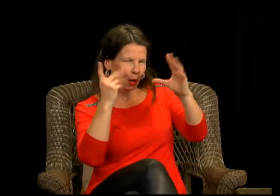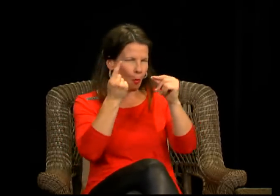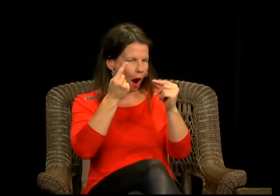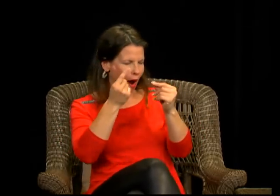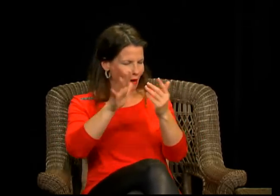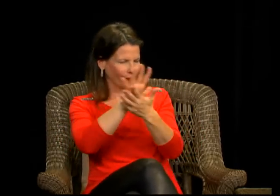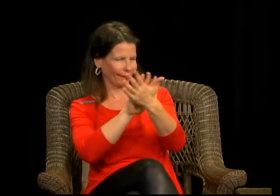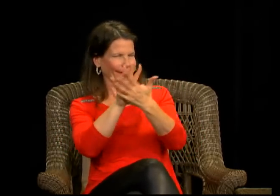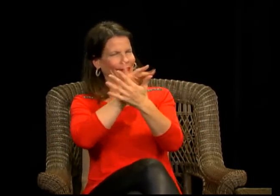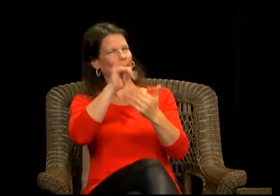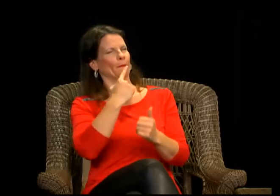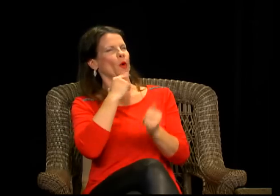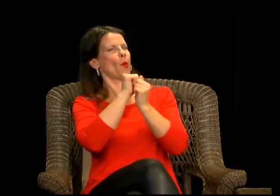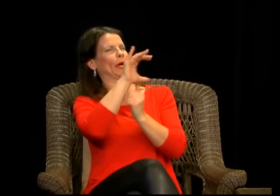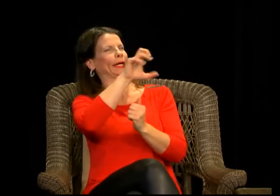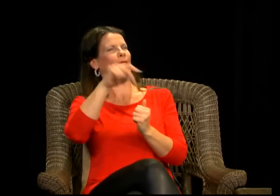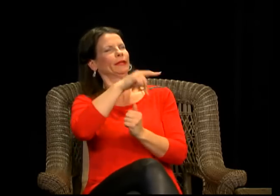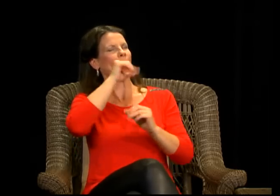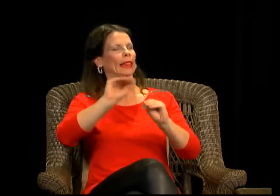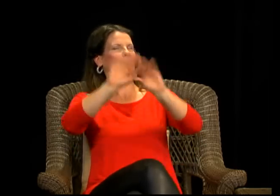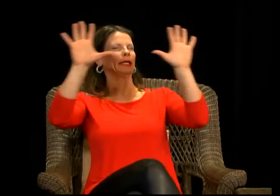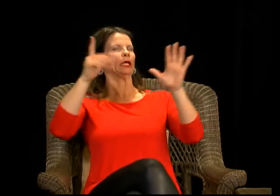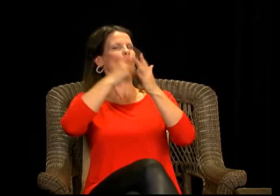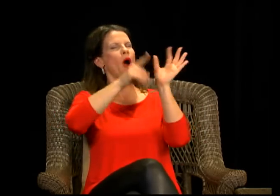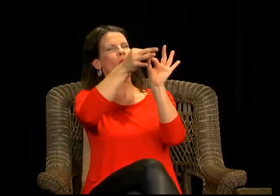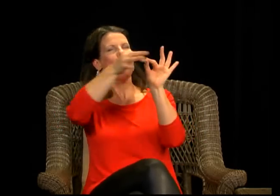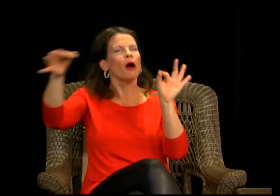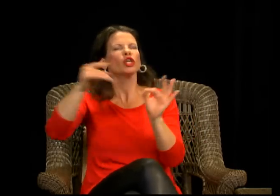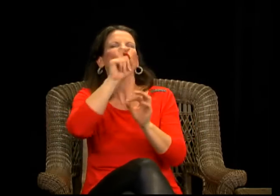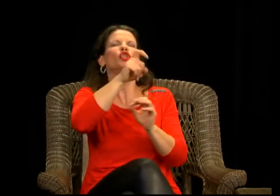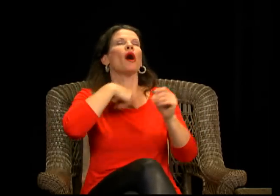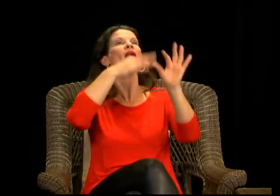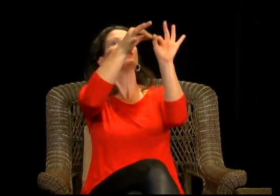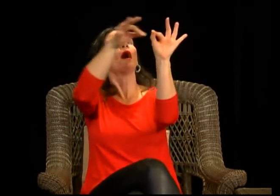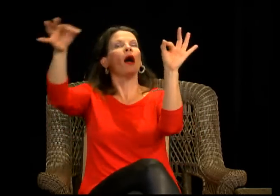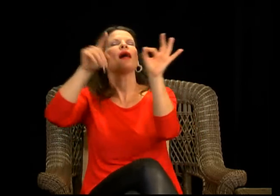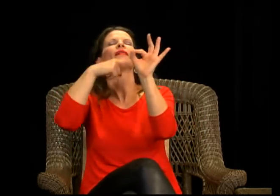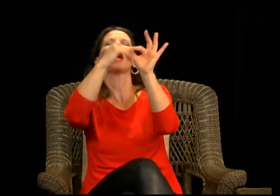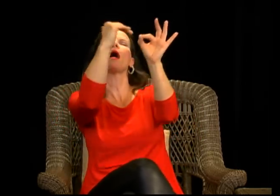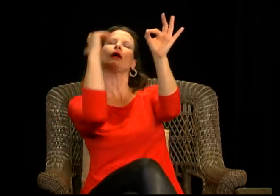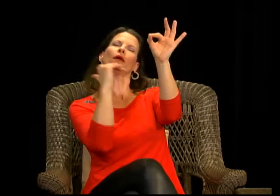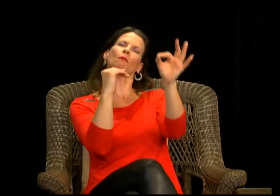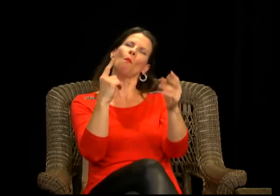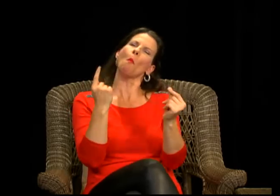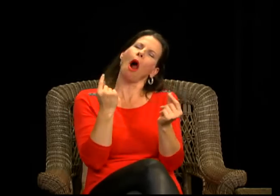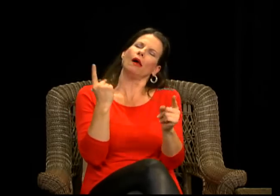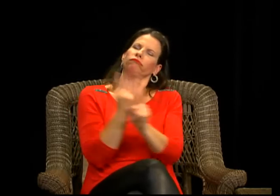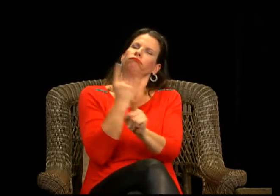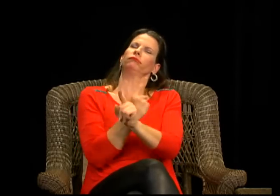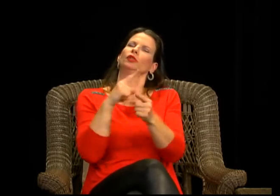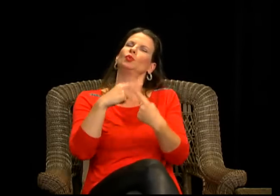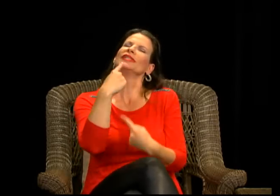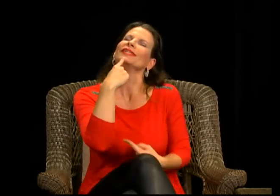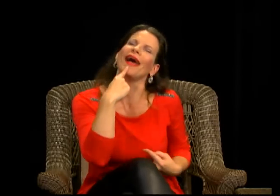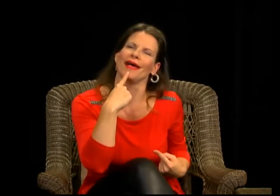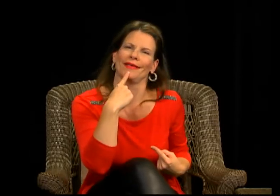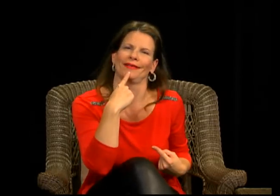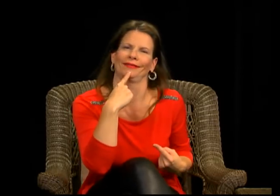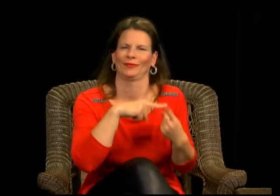sometimes by the media, by the mainstream who are not actually clear on what that even means. So I